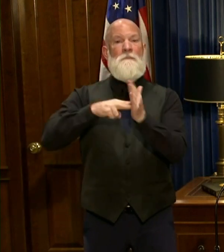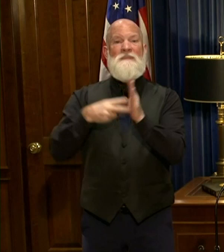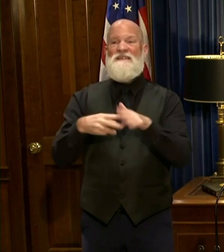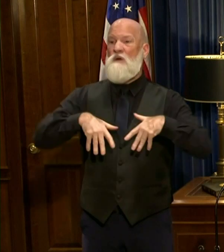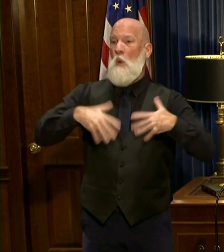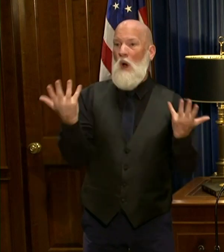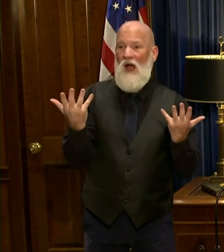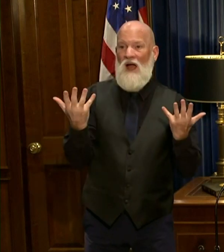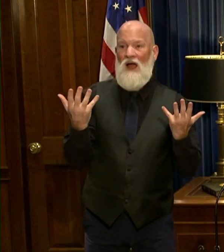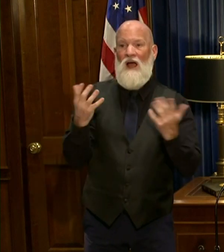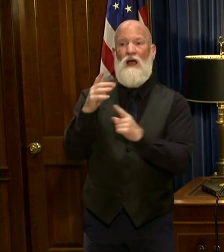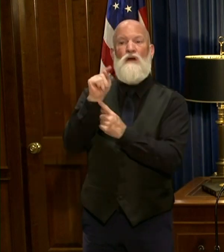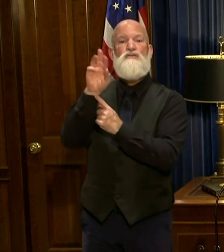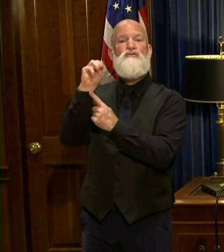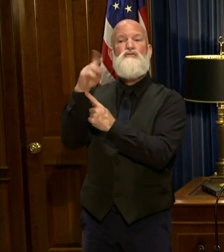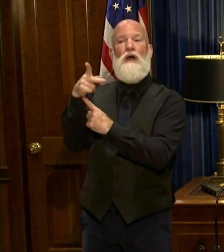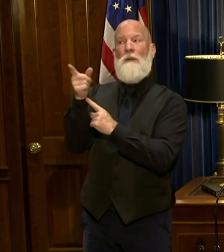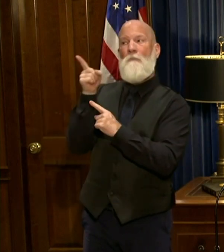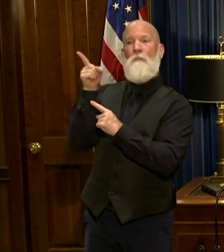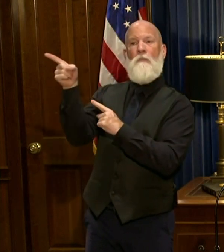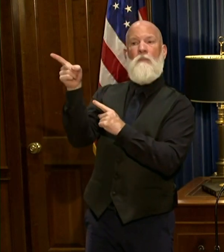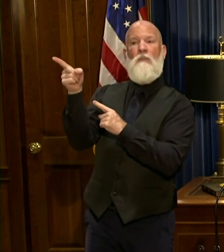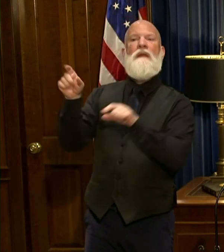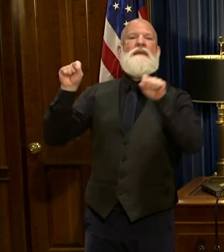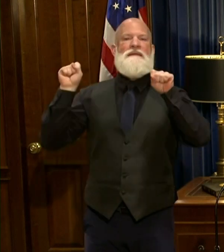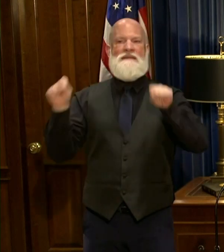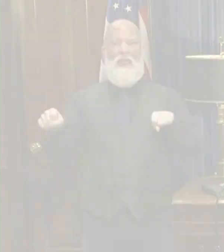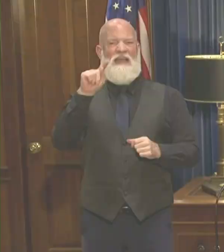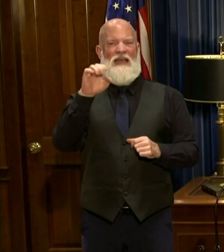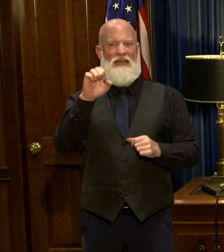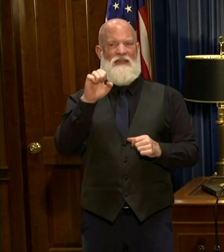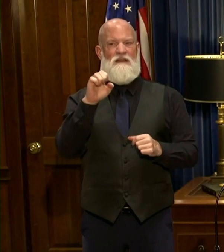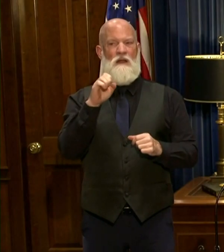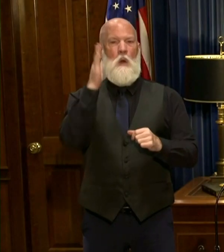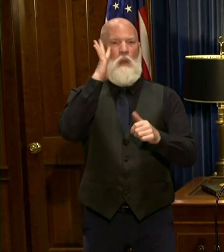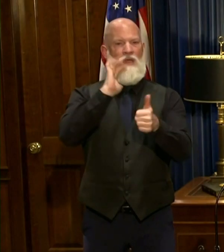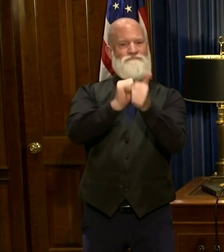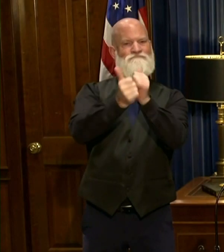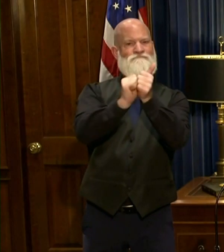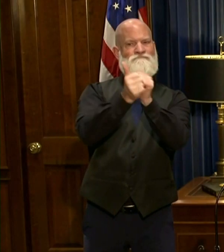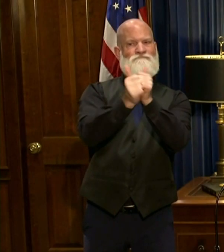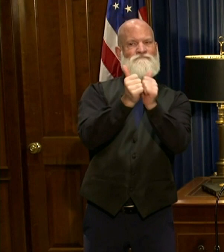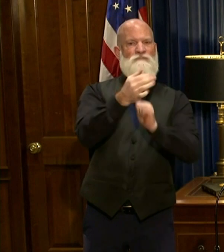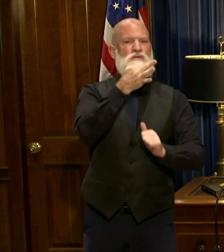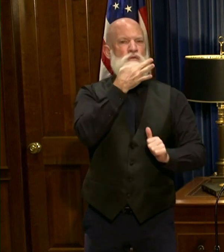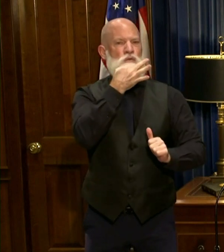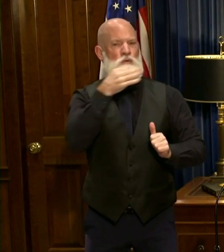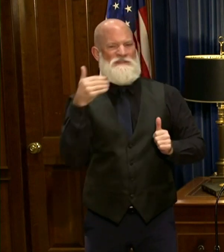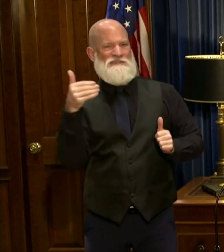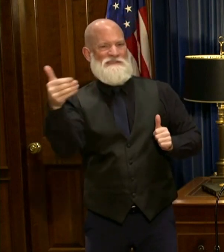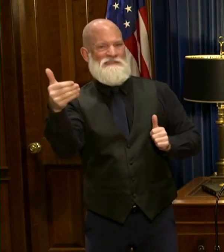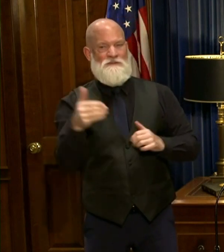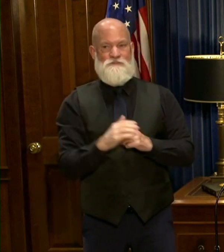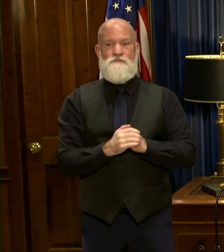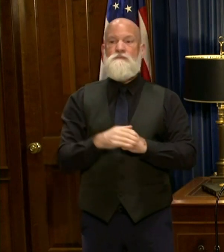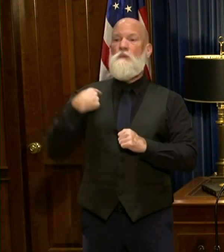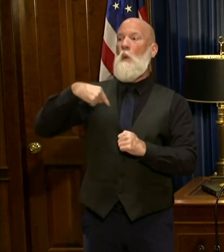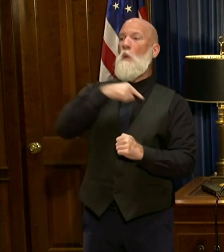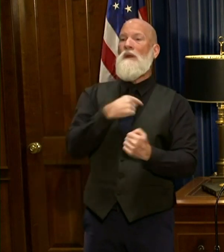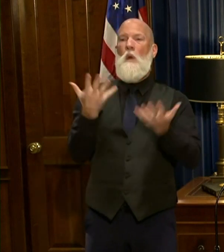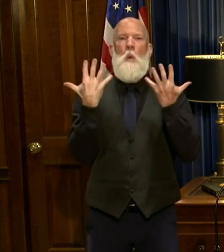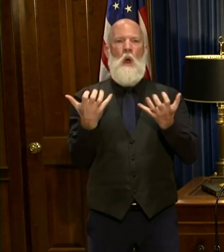legal options in a separate recount if they choose. We demand complete explanations for all